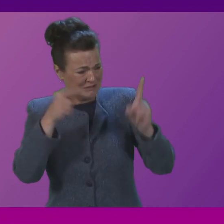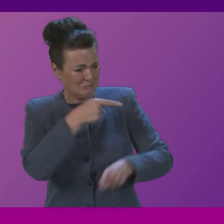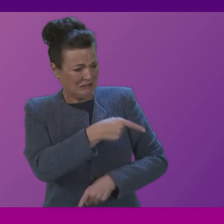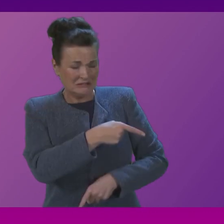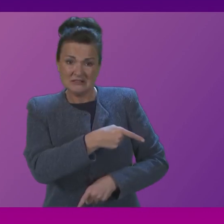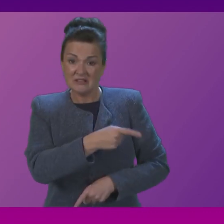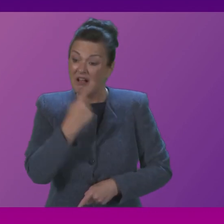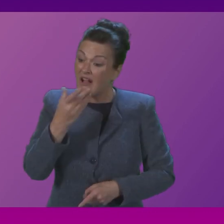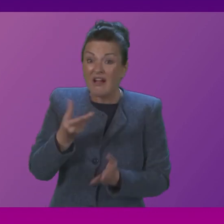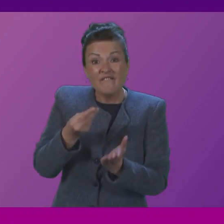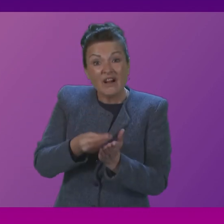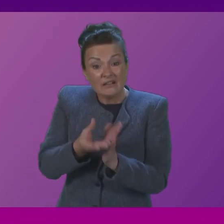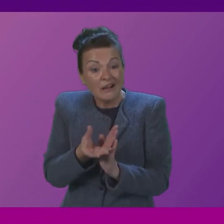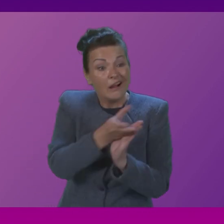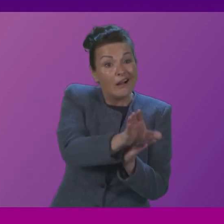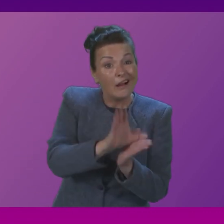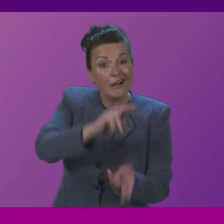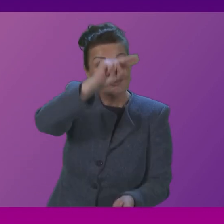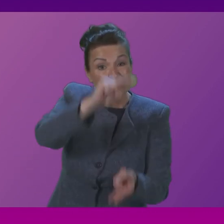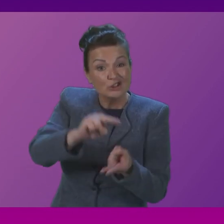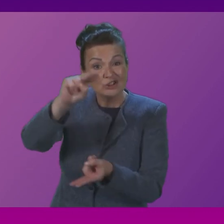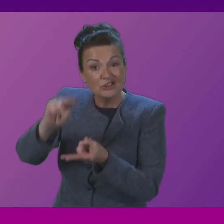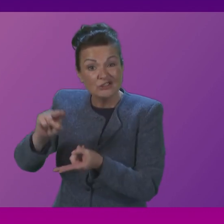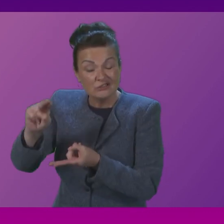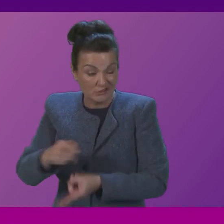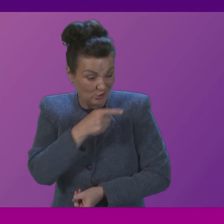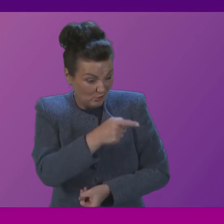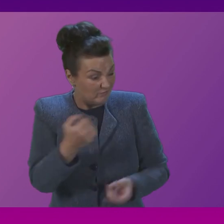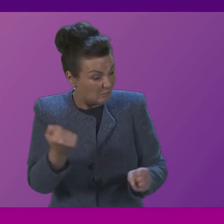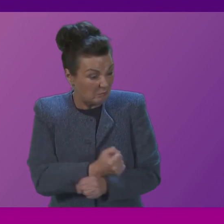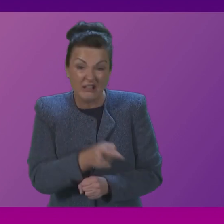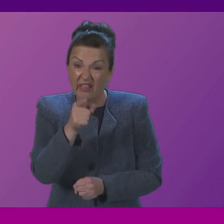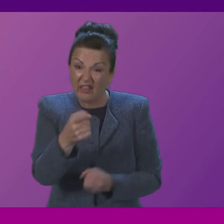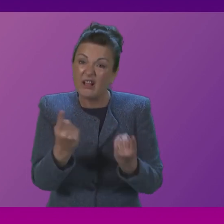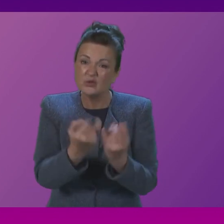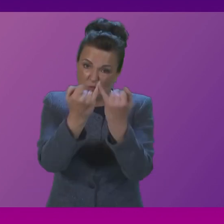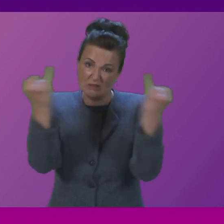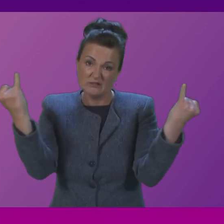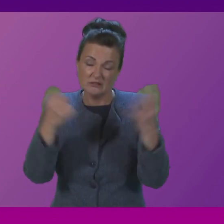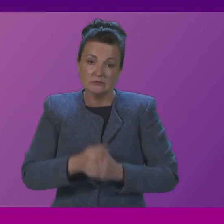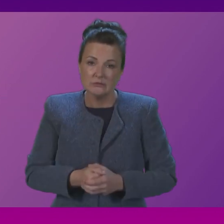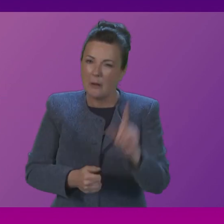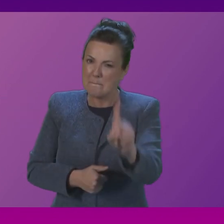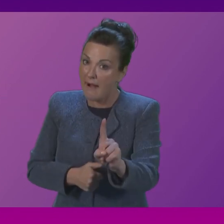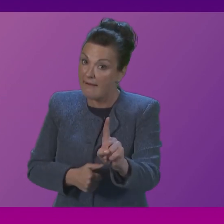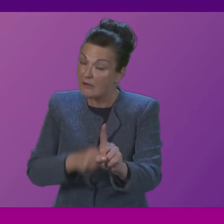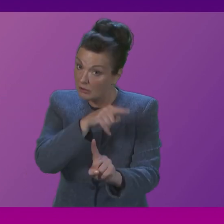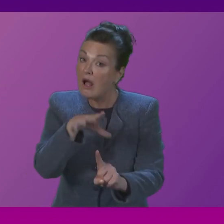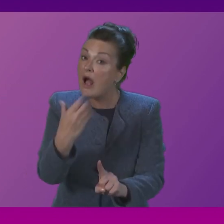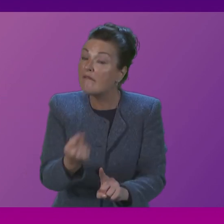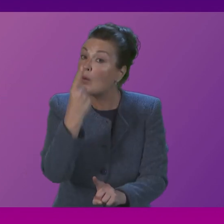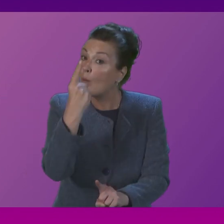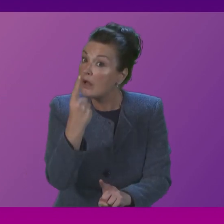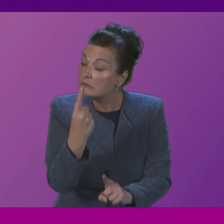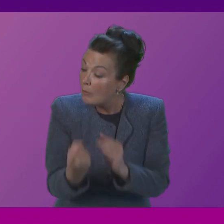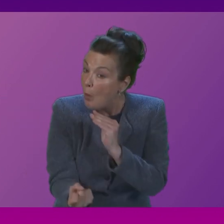the allocated funds for mental health support has just made this problem worse but she has one chance to deal